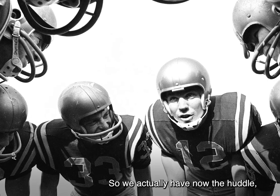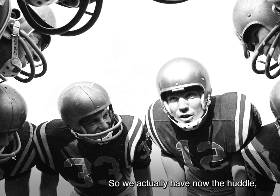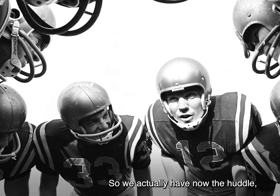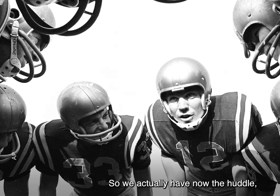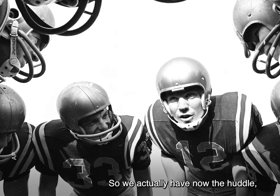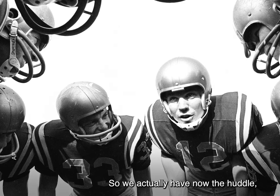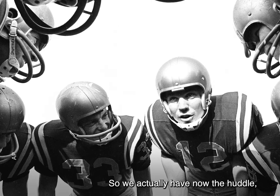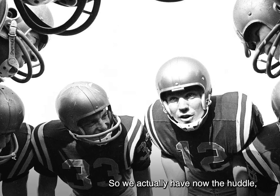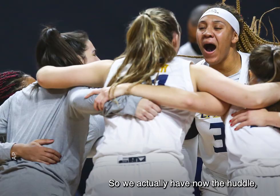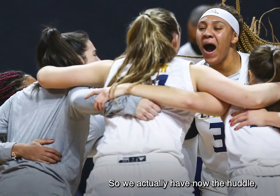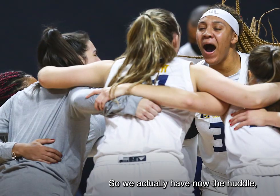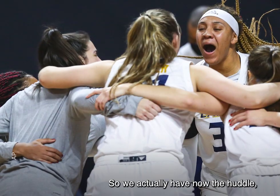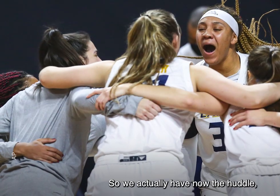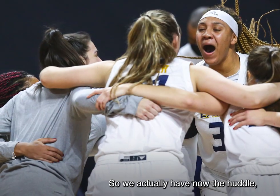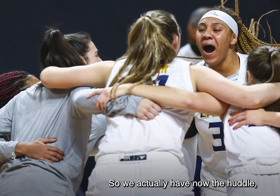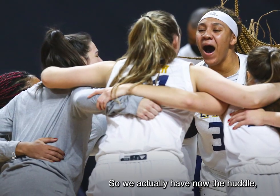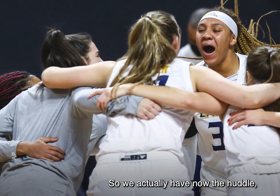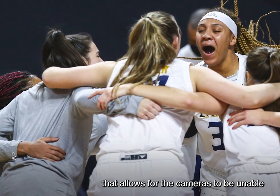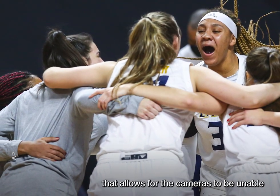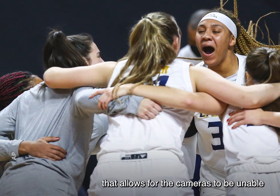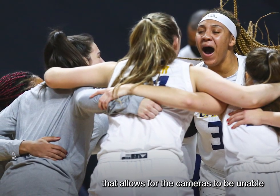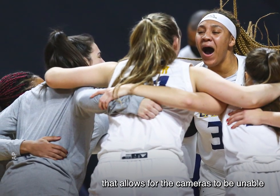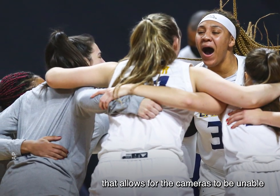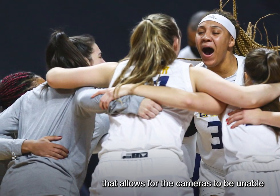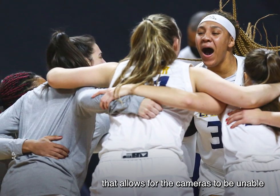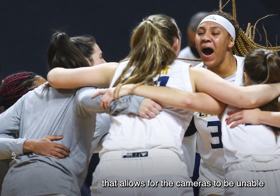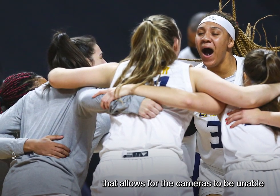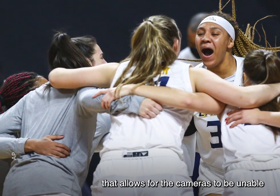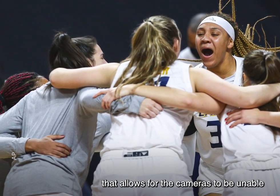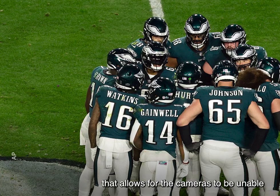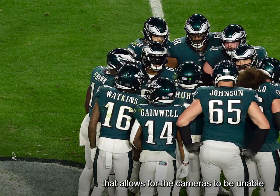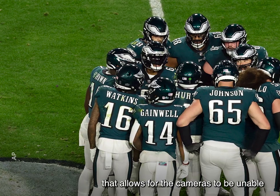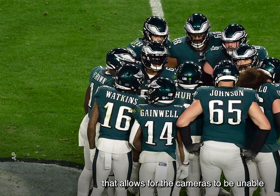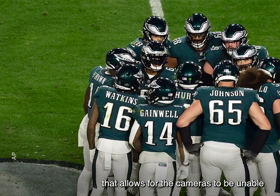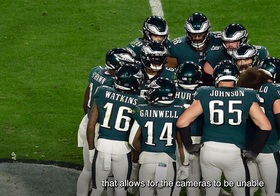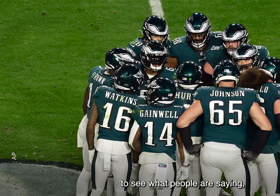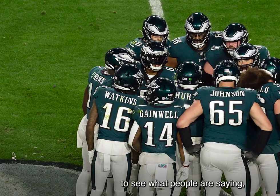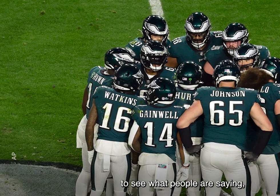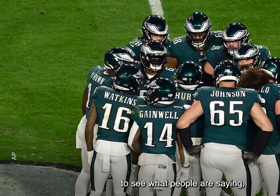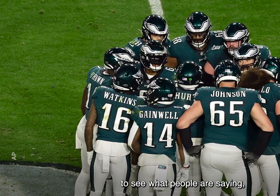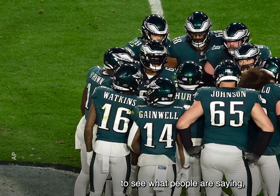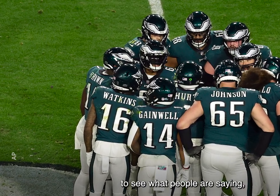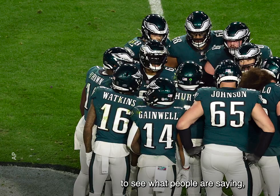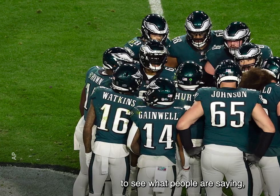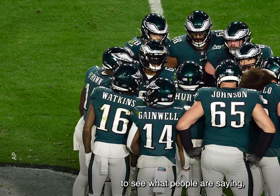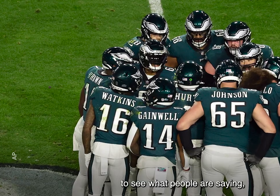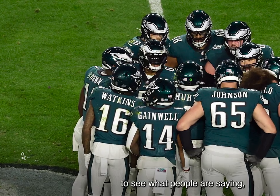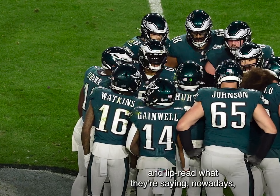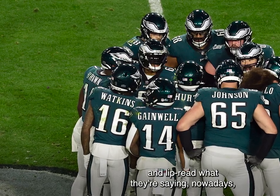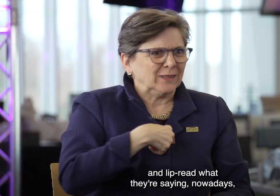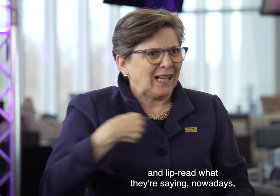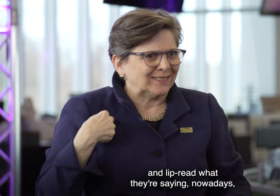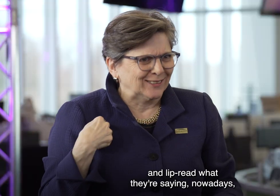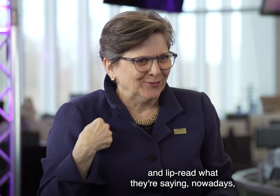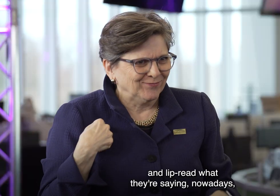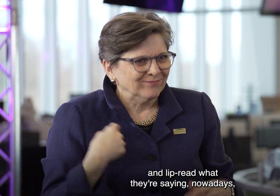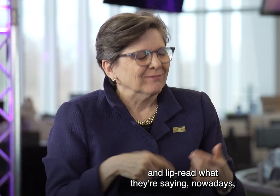So we actually have now the huddle that allows for the cameras to be unable to see what people are saying and lip-read what they're saying